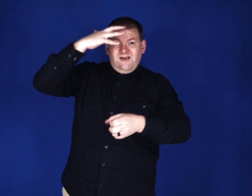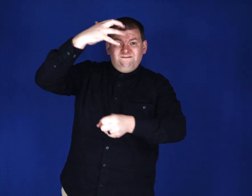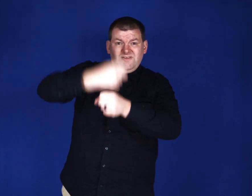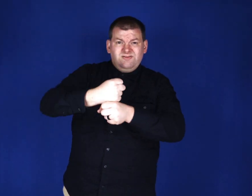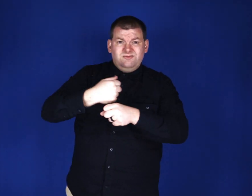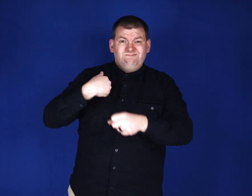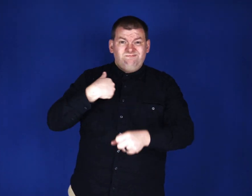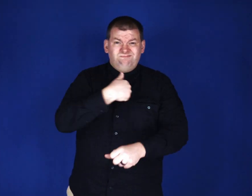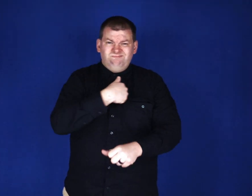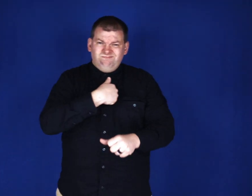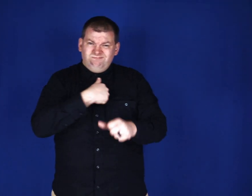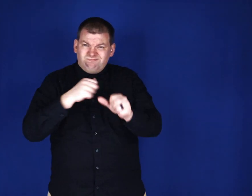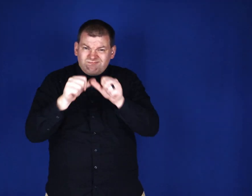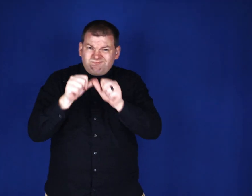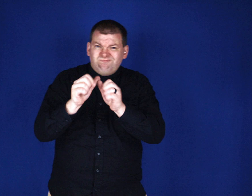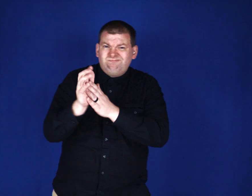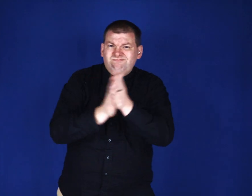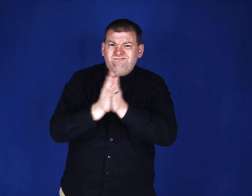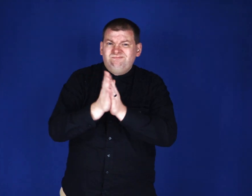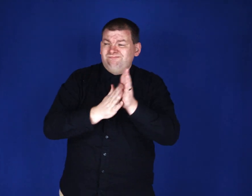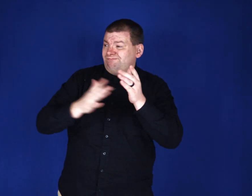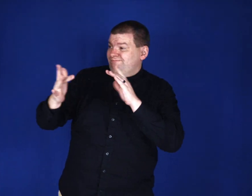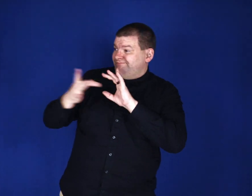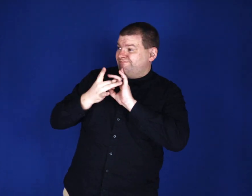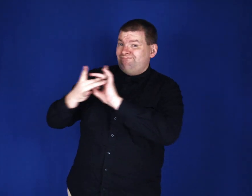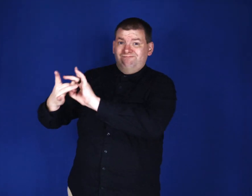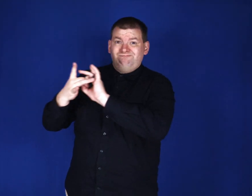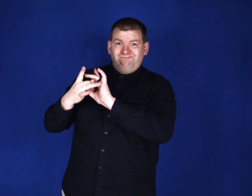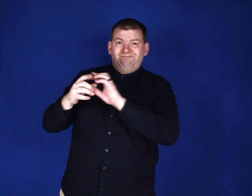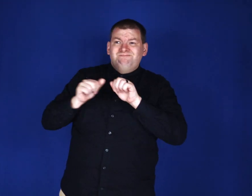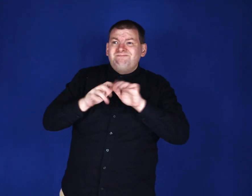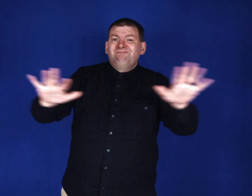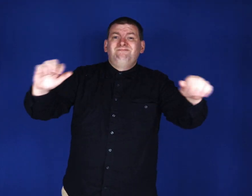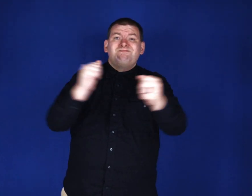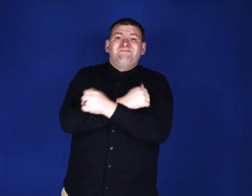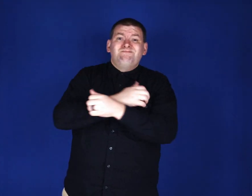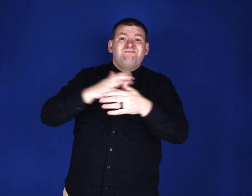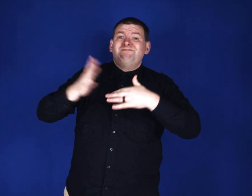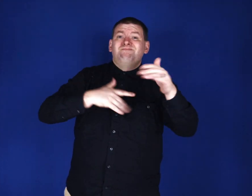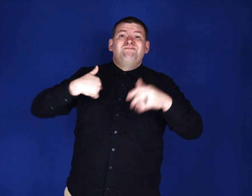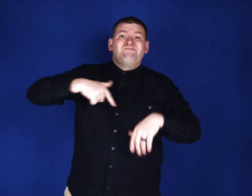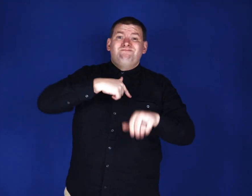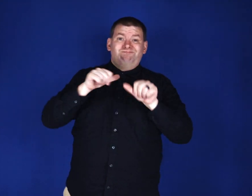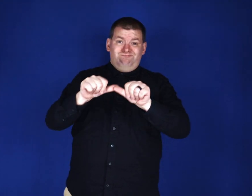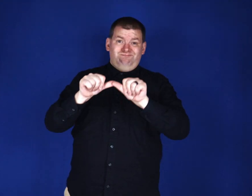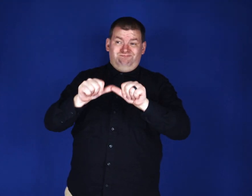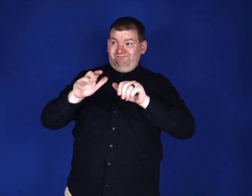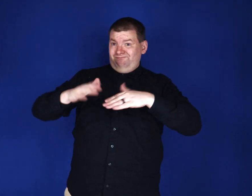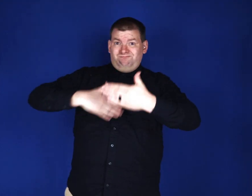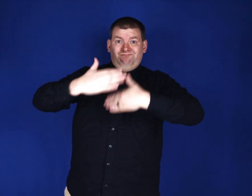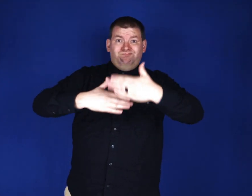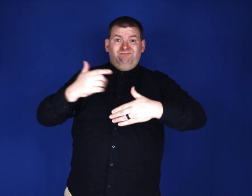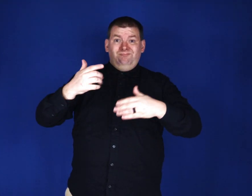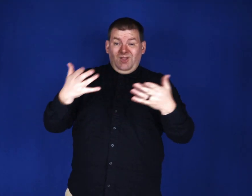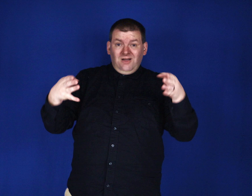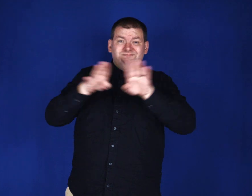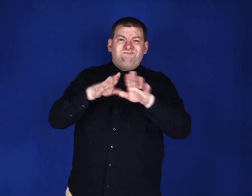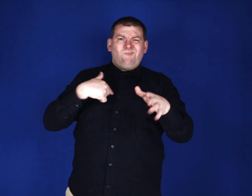and faith. May we strive to emulate his virtues and spread love wherever we go. In closing, I offer a